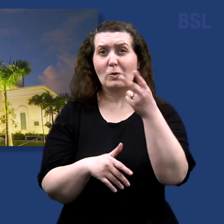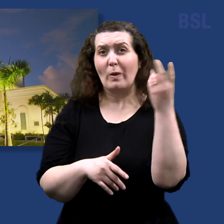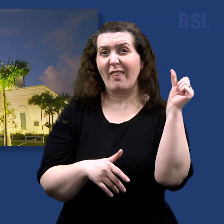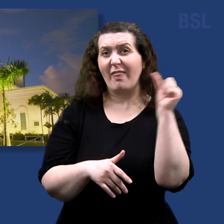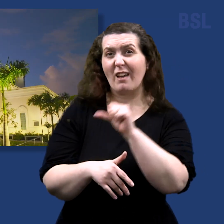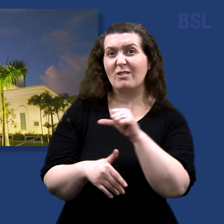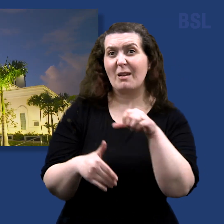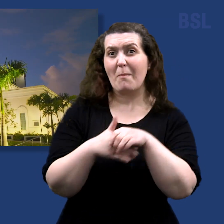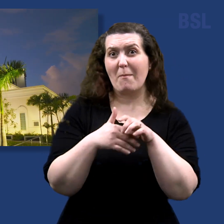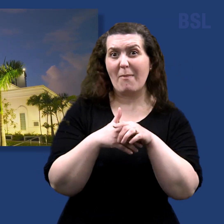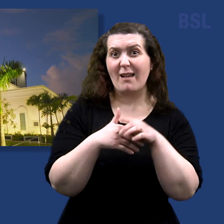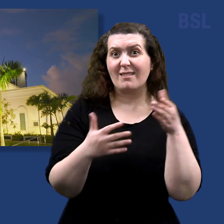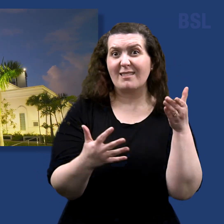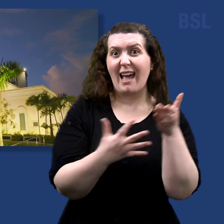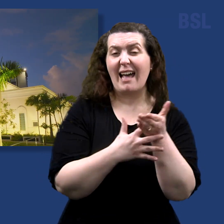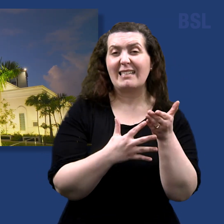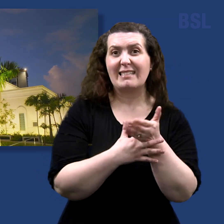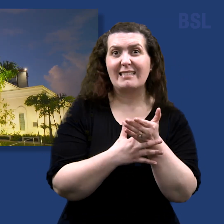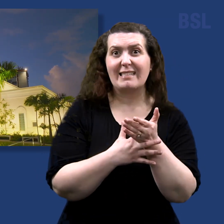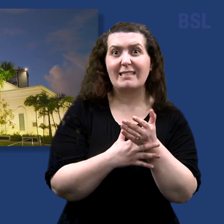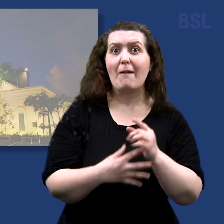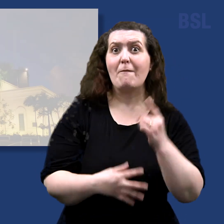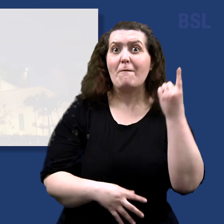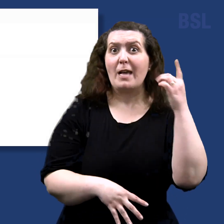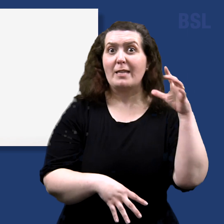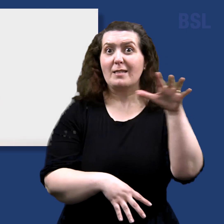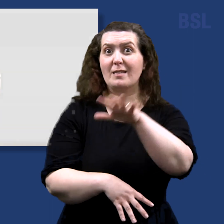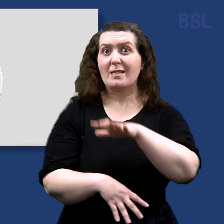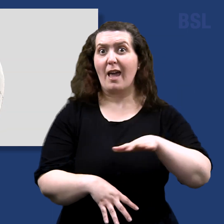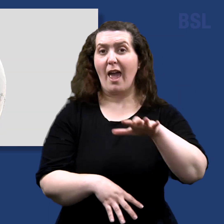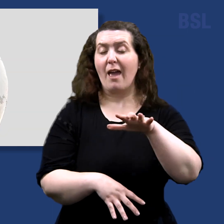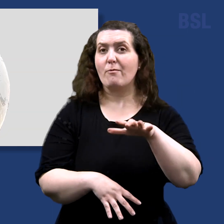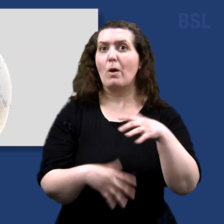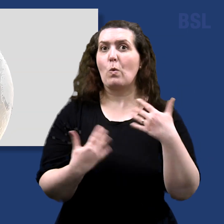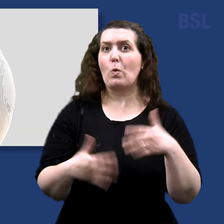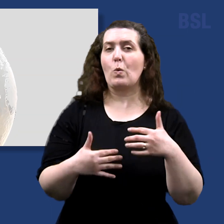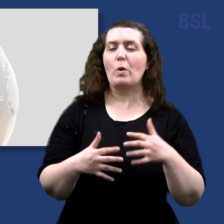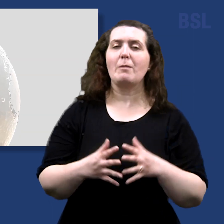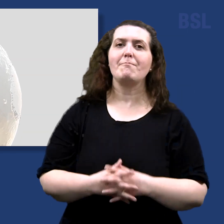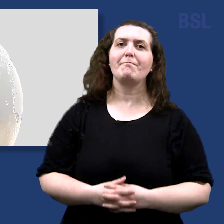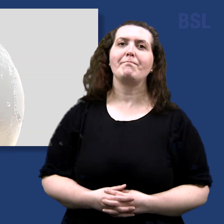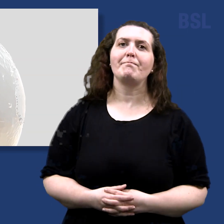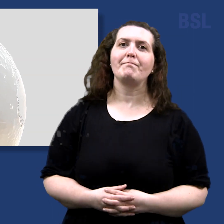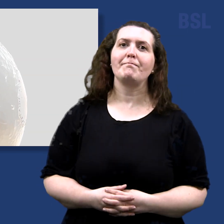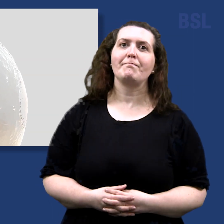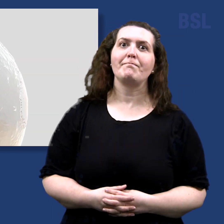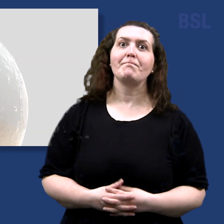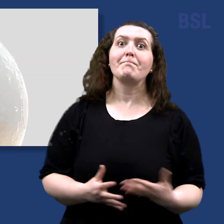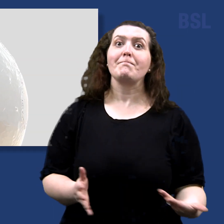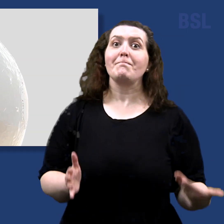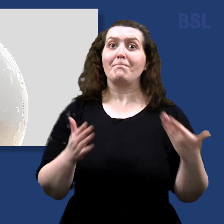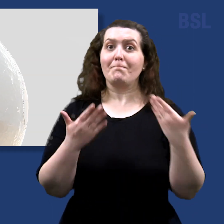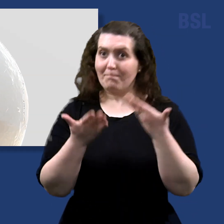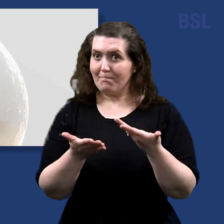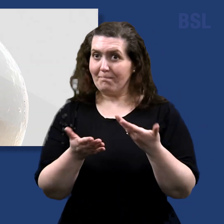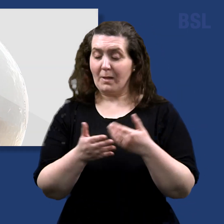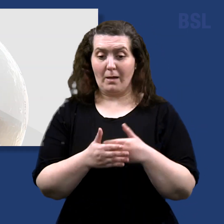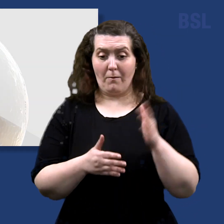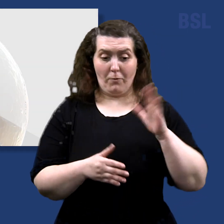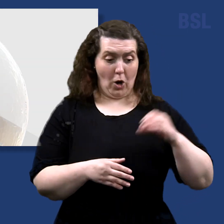territory and the third in the Caribbean. In addition to dedications, since October, ground has been broken for